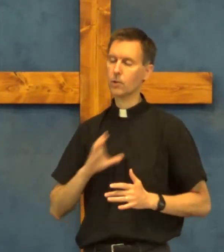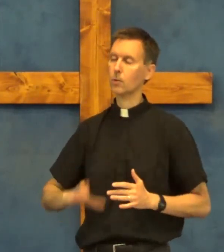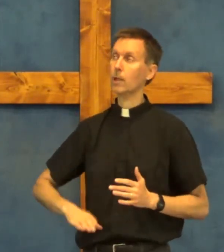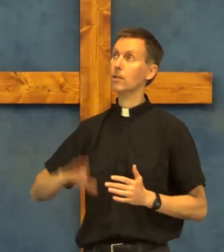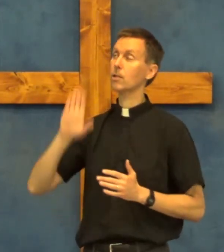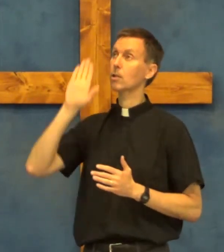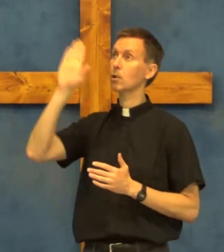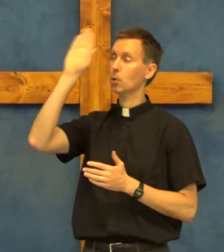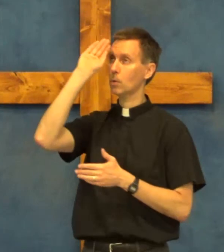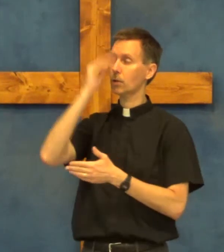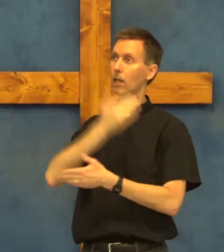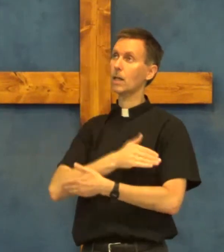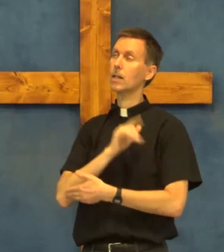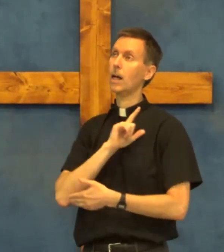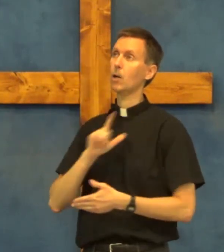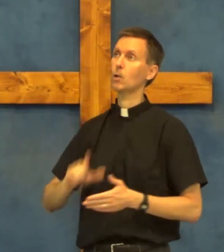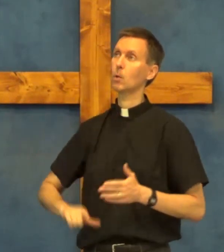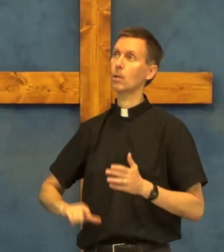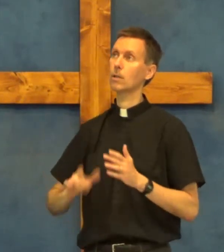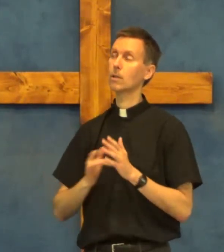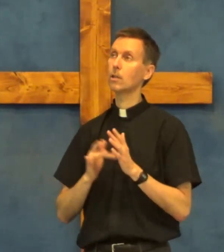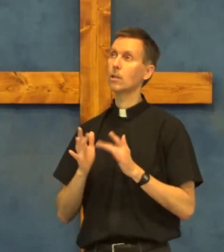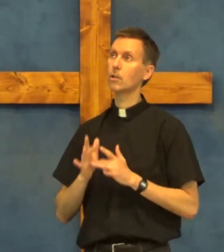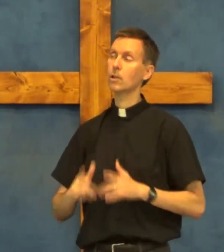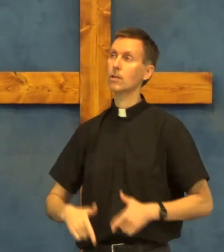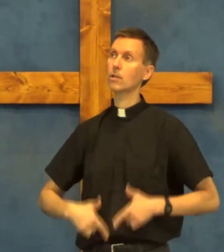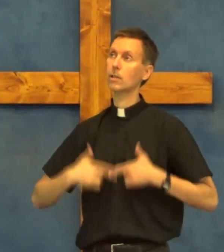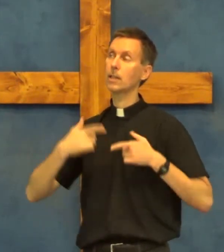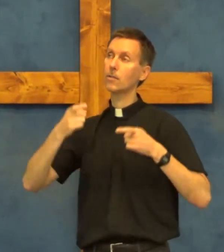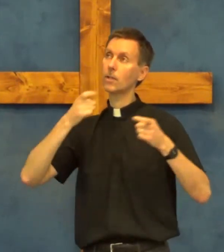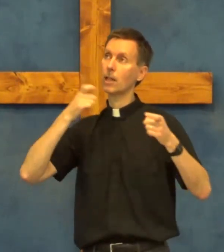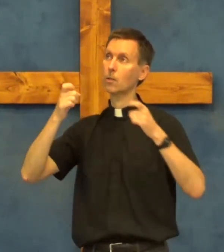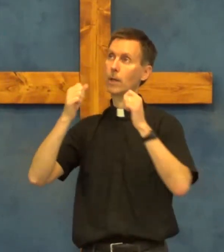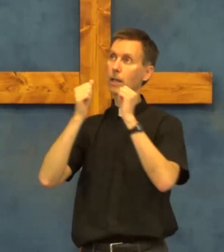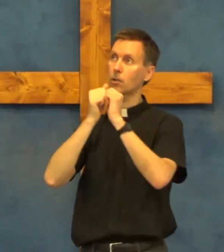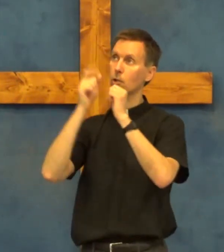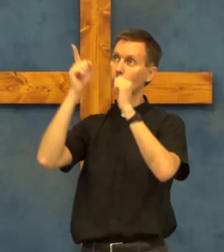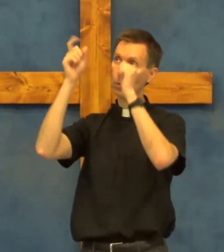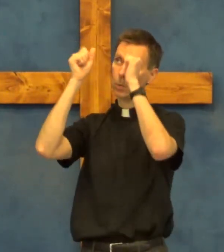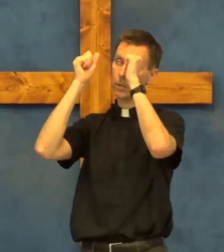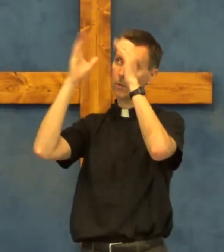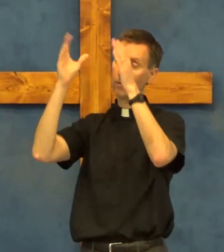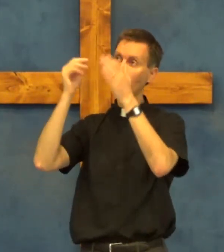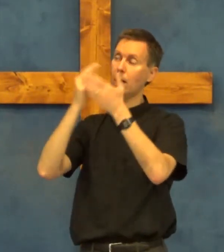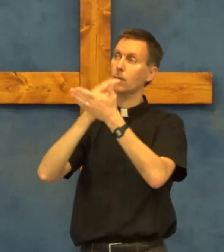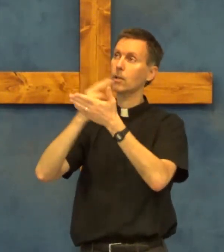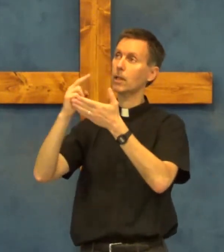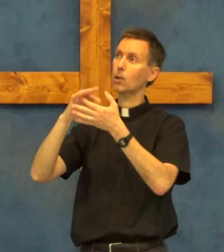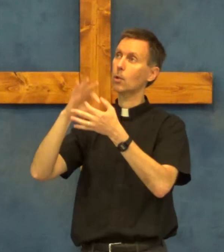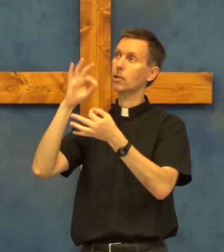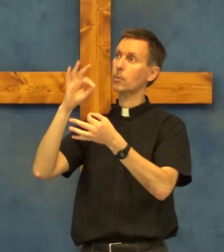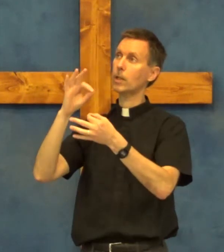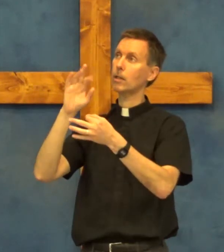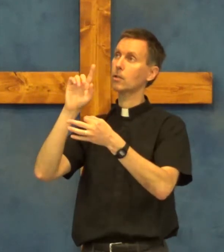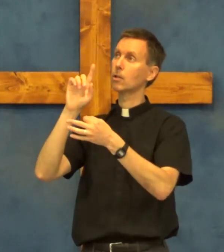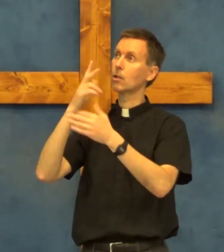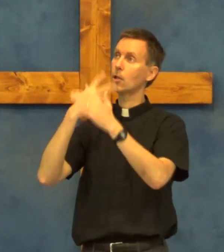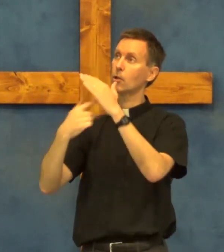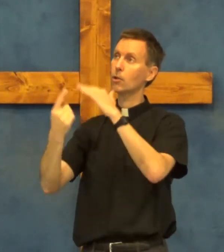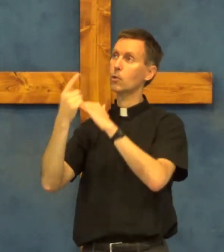Christ your Son our Lord Jesus lives and reigns with the Father and the Holy Spirit the